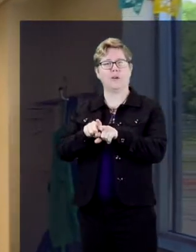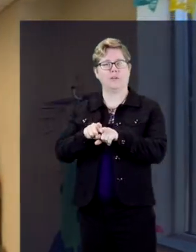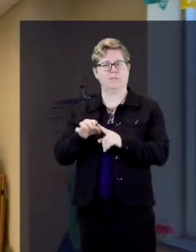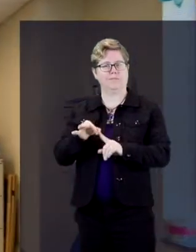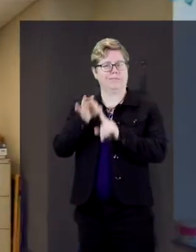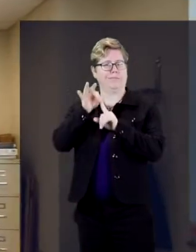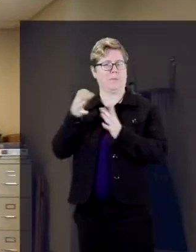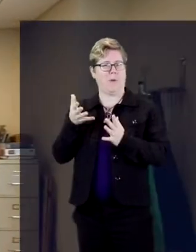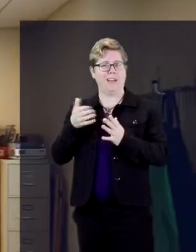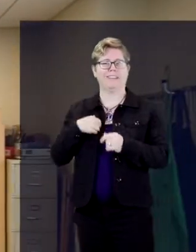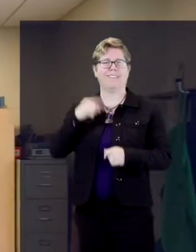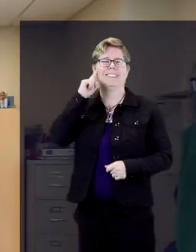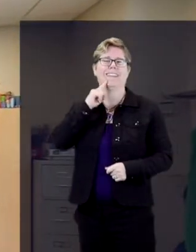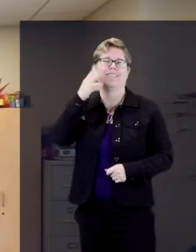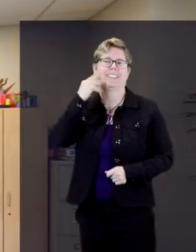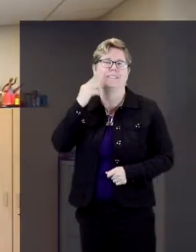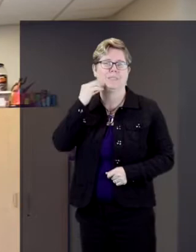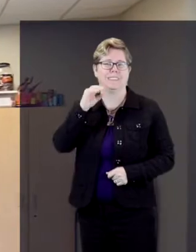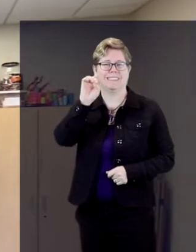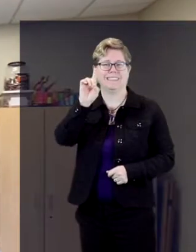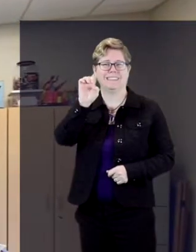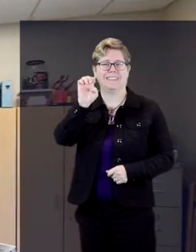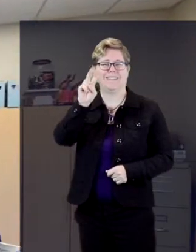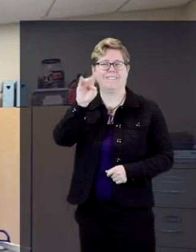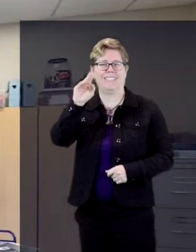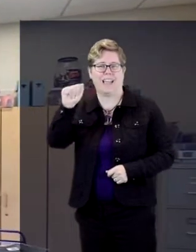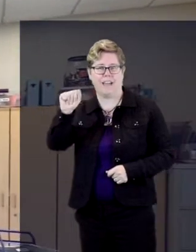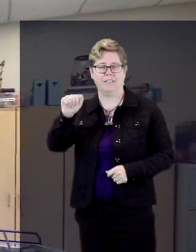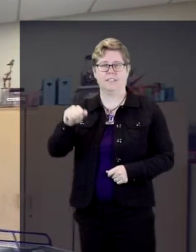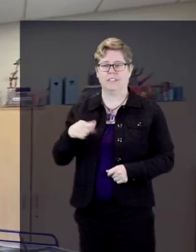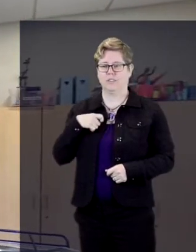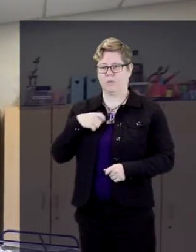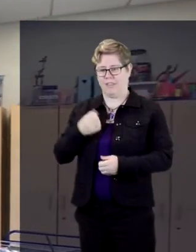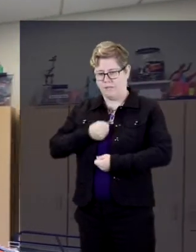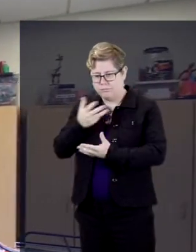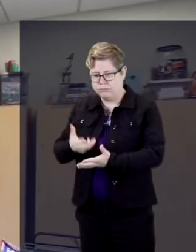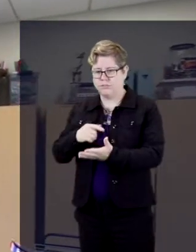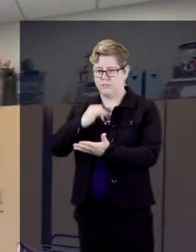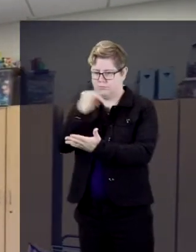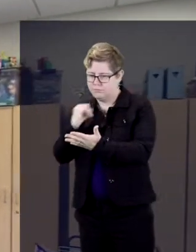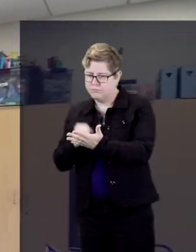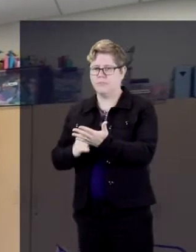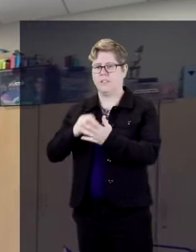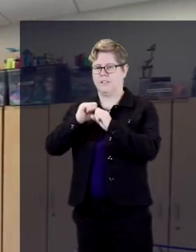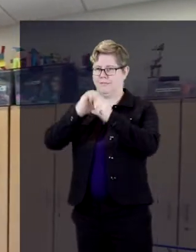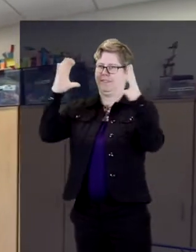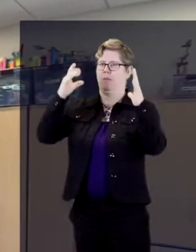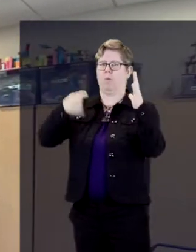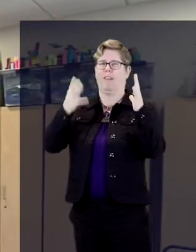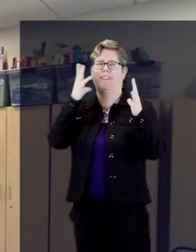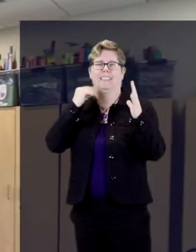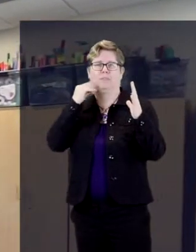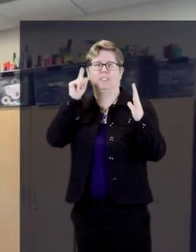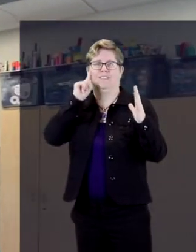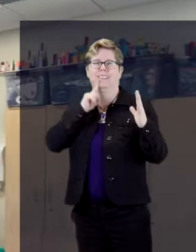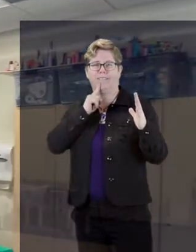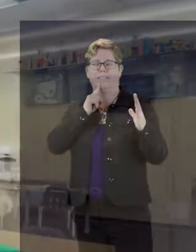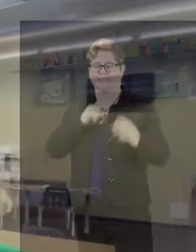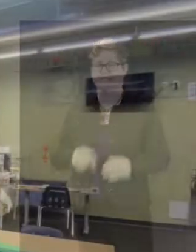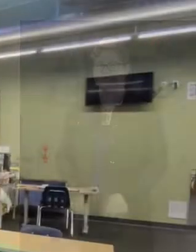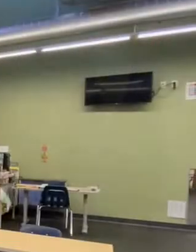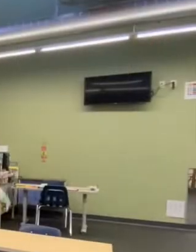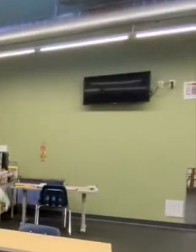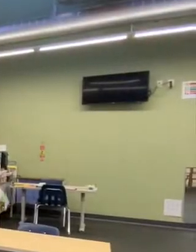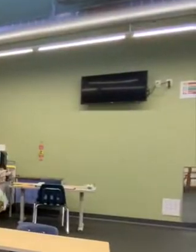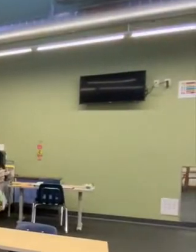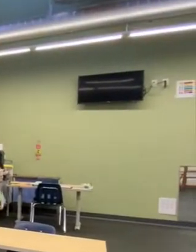give each of our students that experience within our art component and art classes, which is the DVIA art